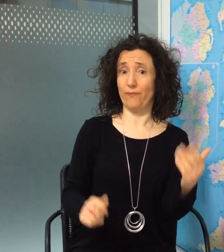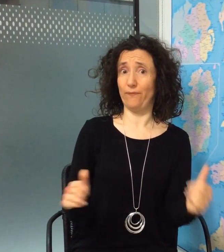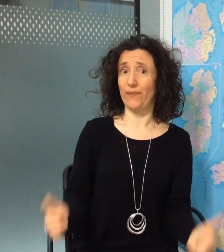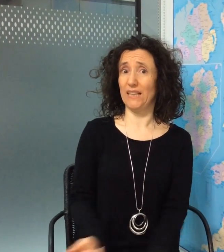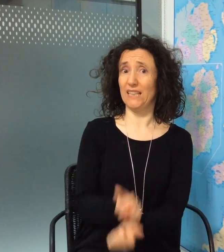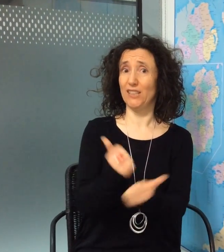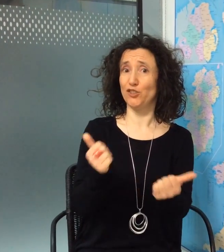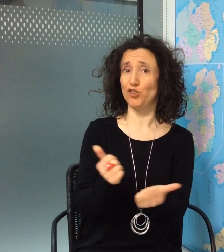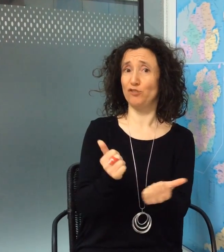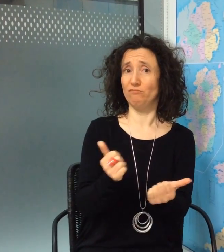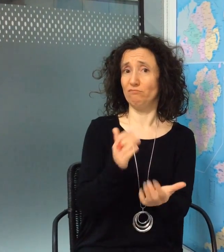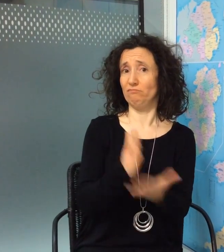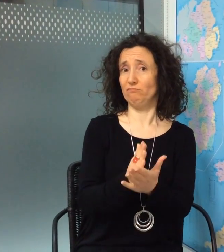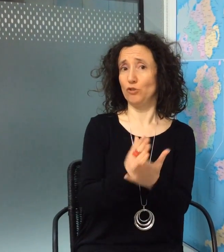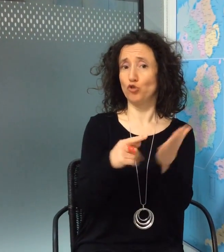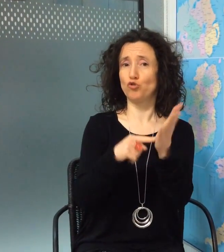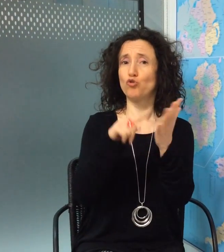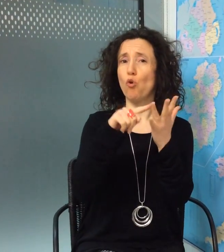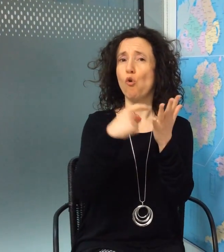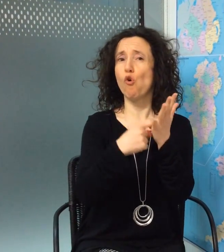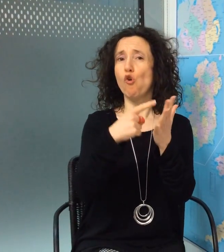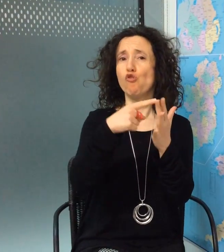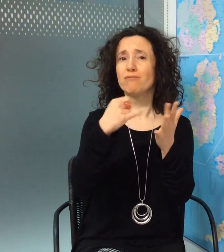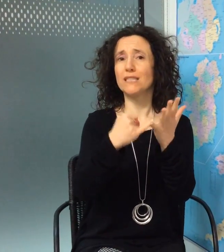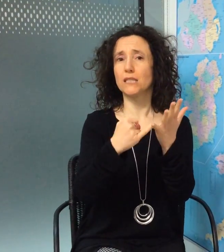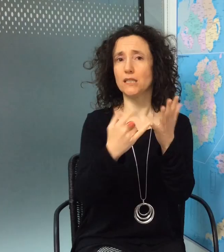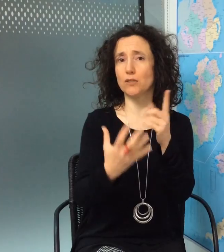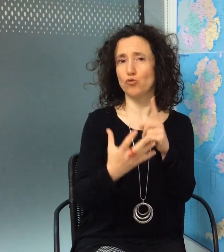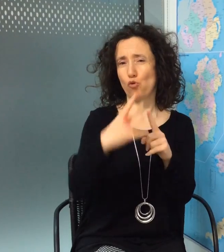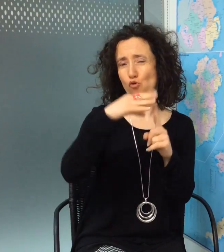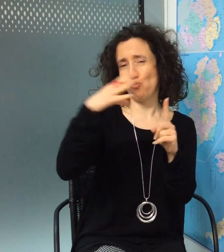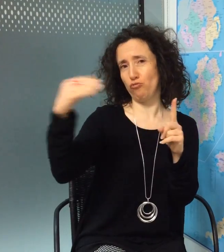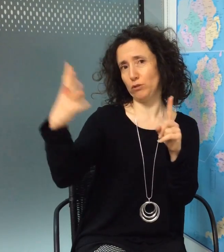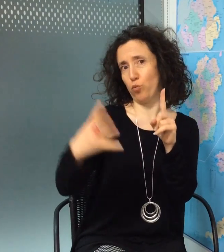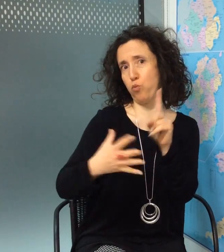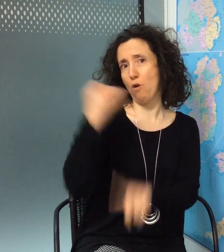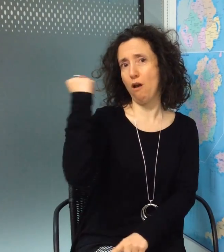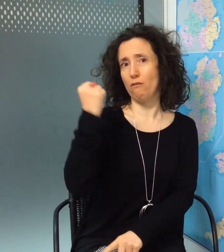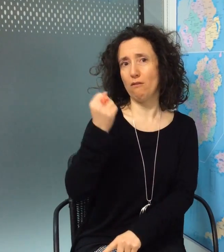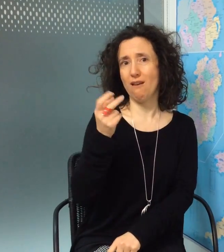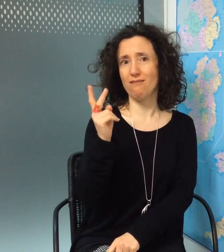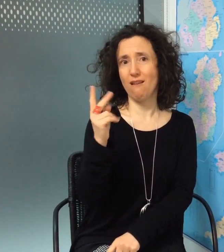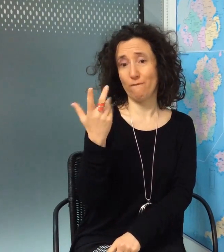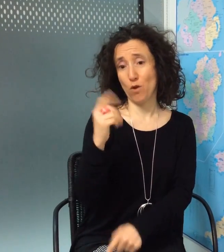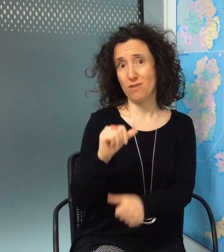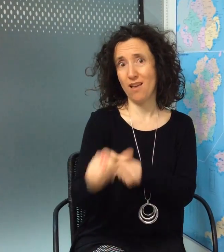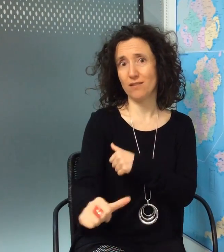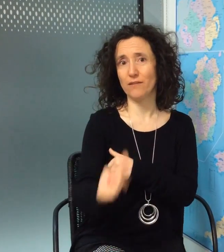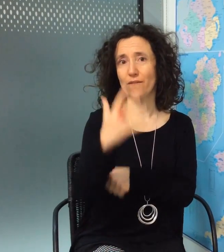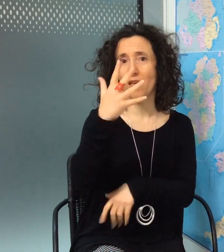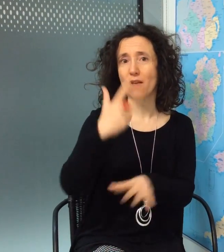The national election is now over and the Tories have taken control for another five years.